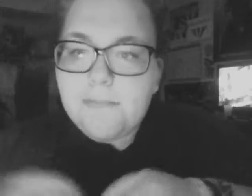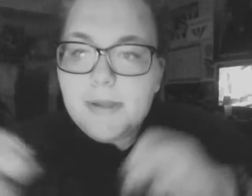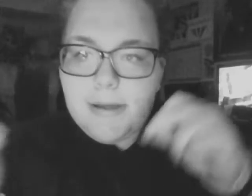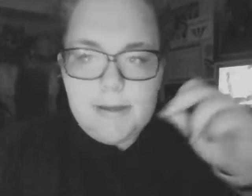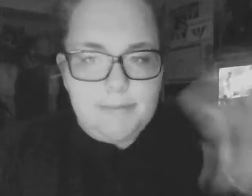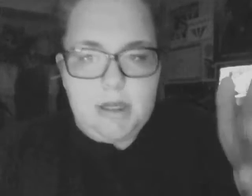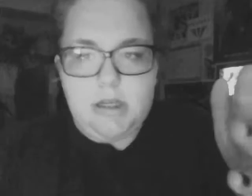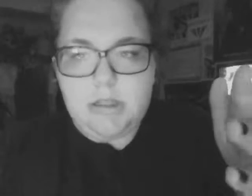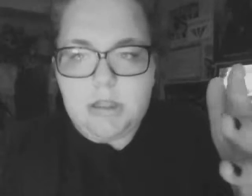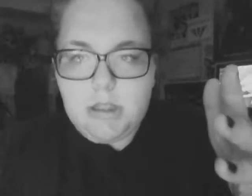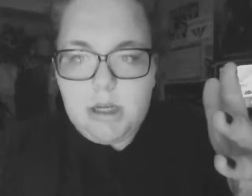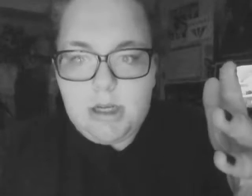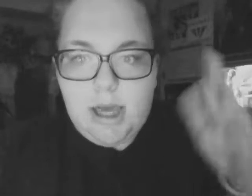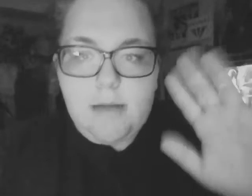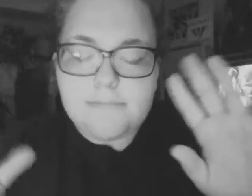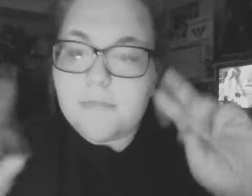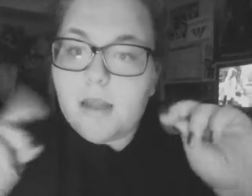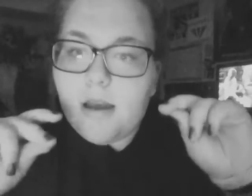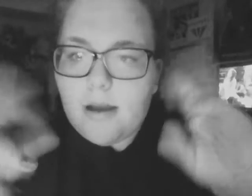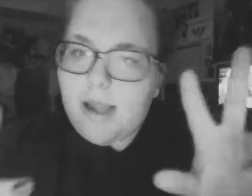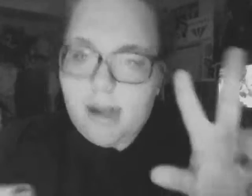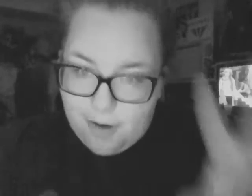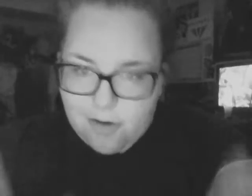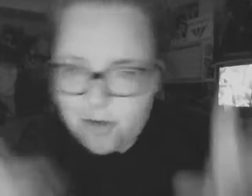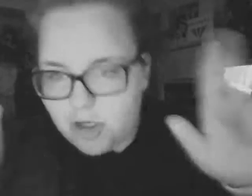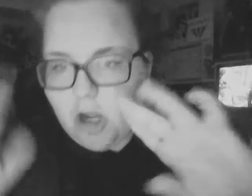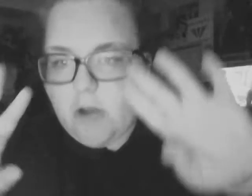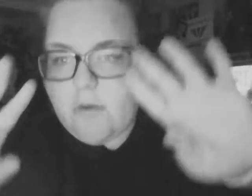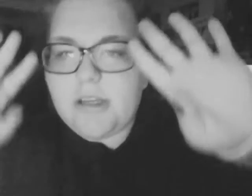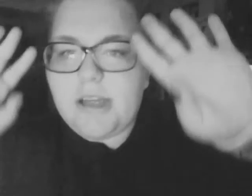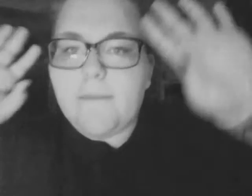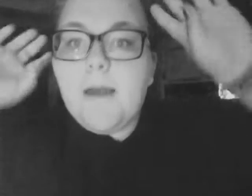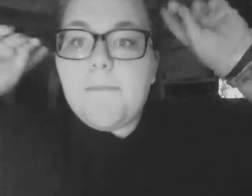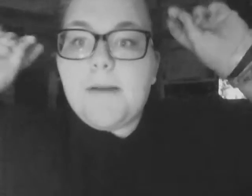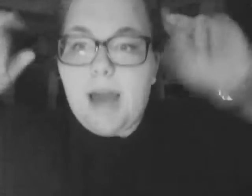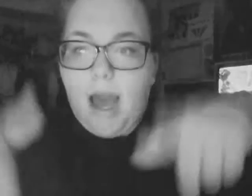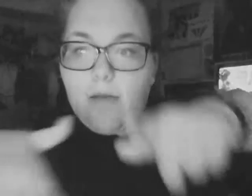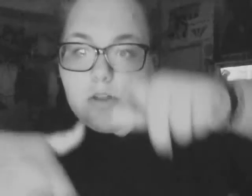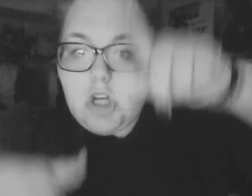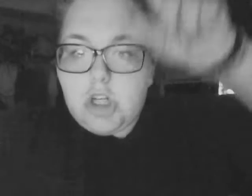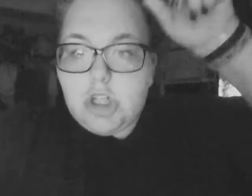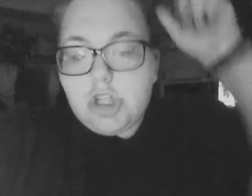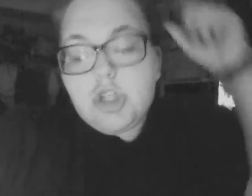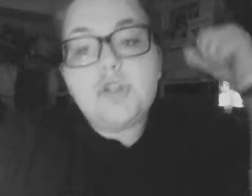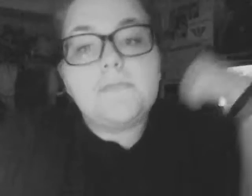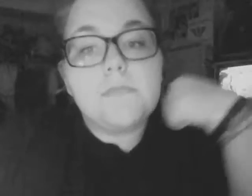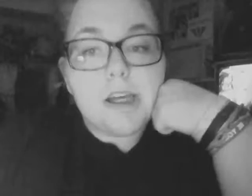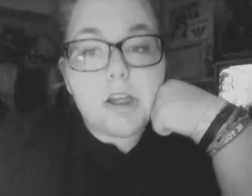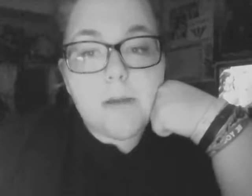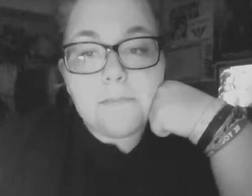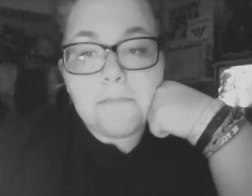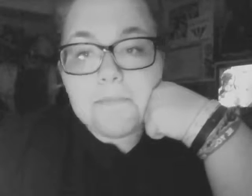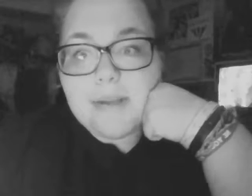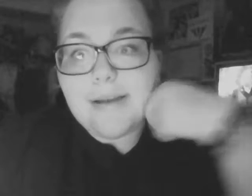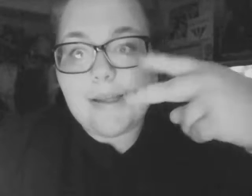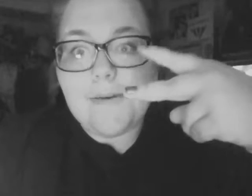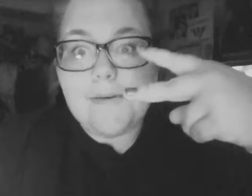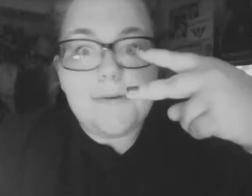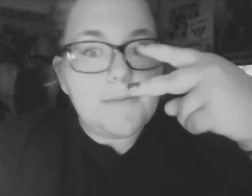because, yeah. Again, I'm going to Chicago, but yeah. But yeah, I will talk to you later. I'll see you in the